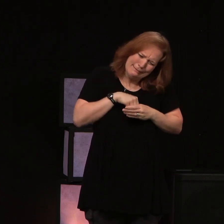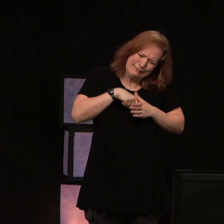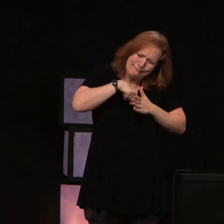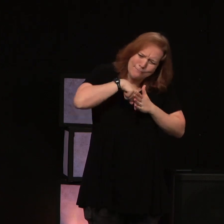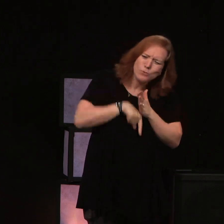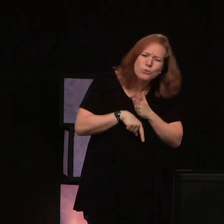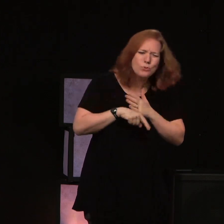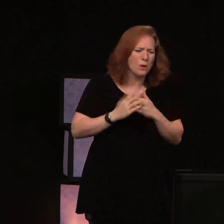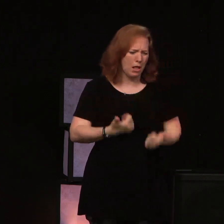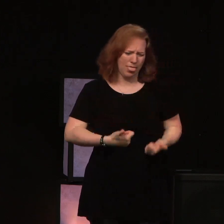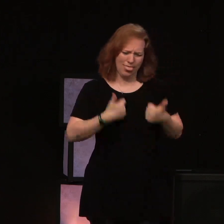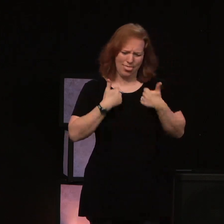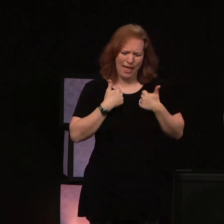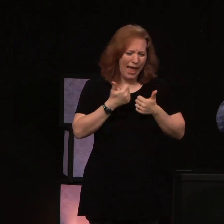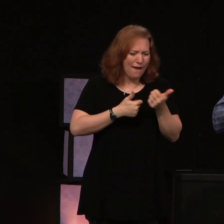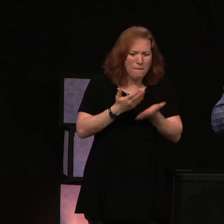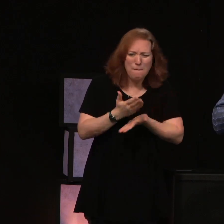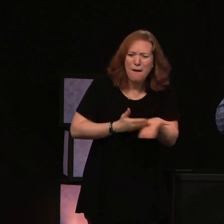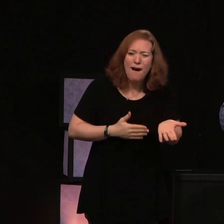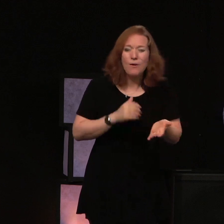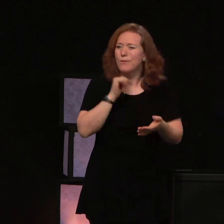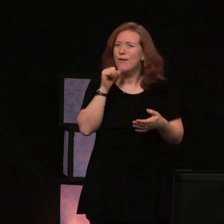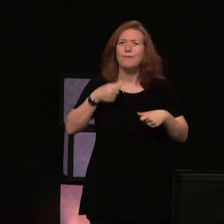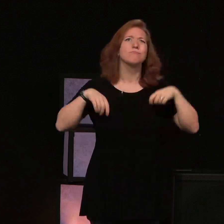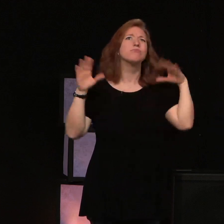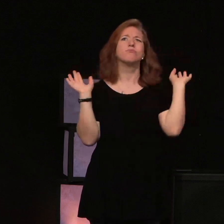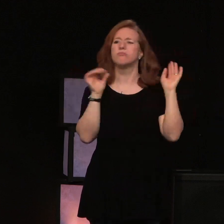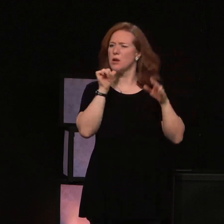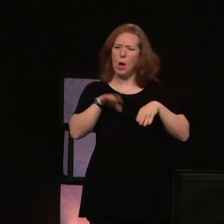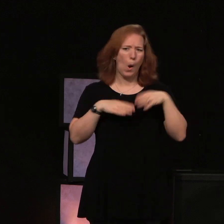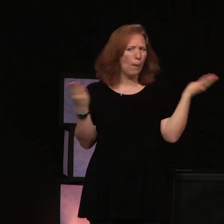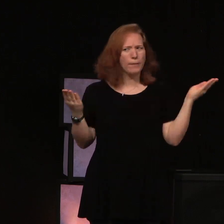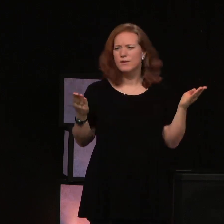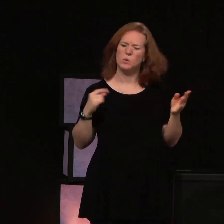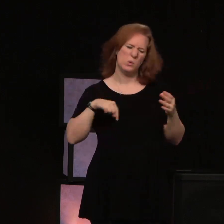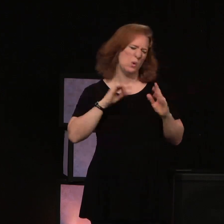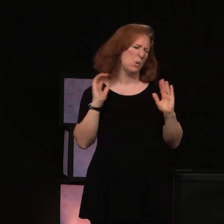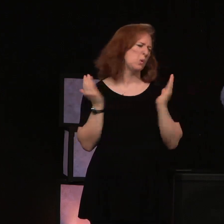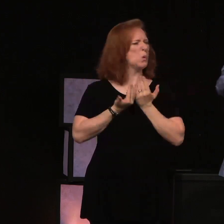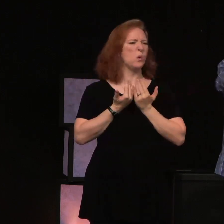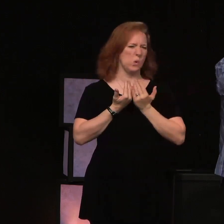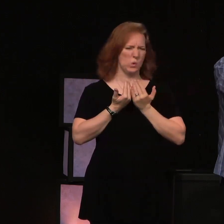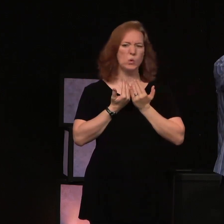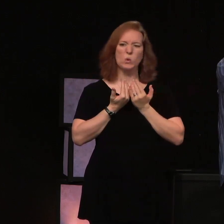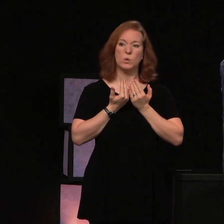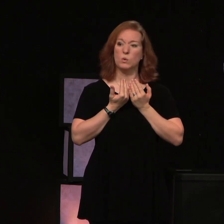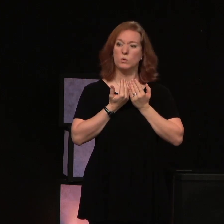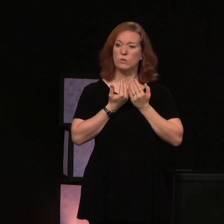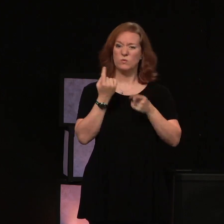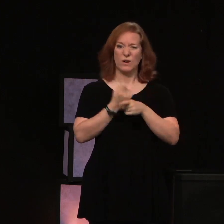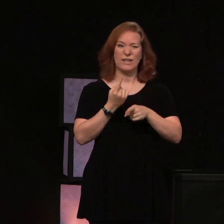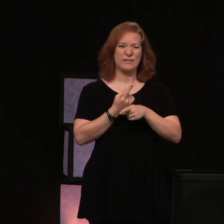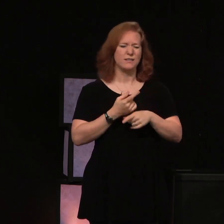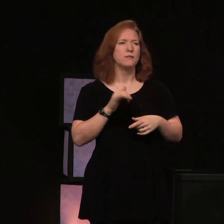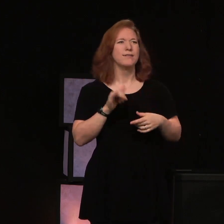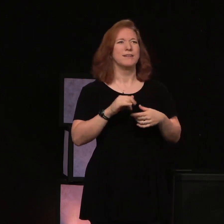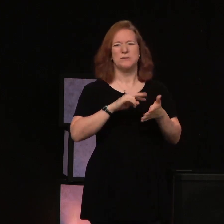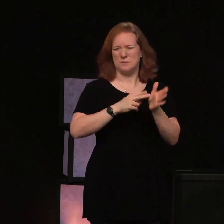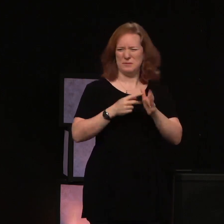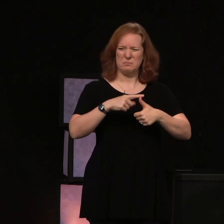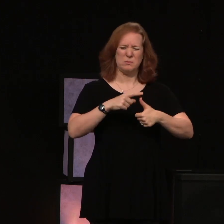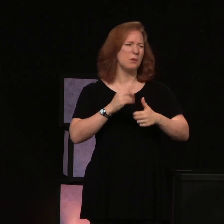special, sacred, private place in our heart, that he's somewhere out here on the fringe.